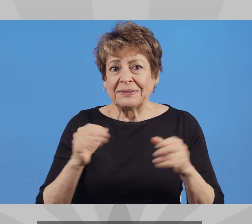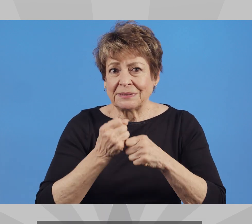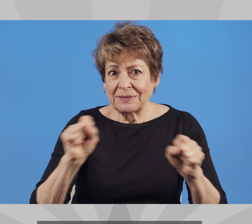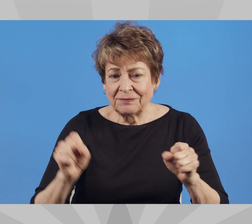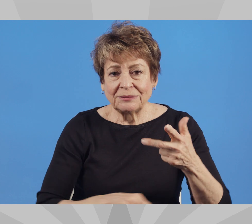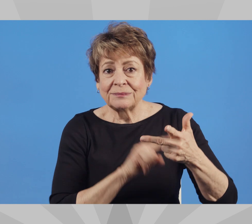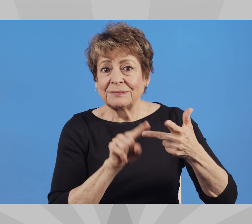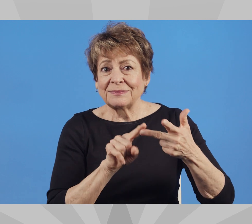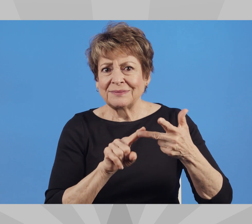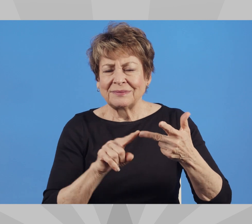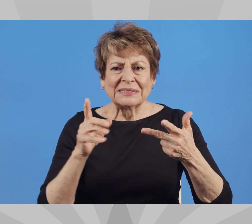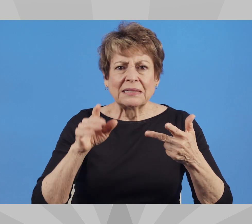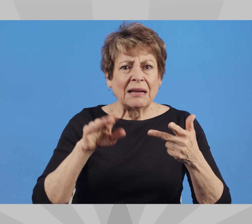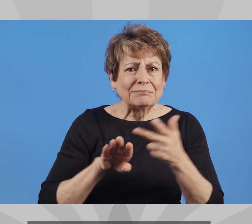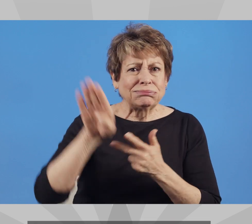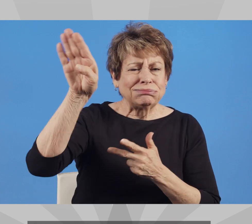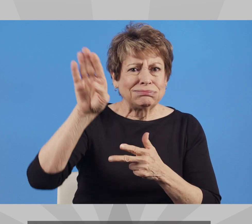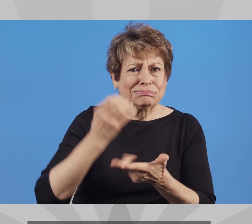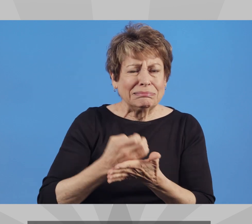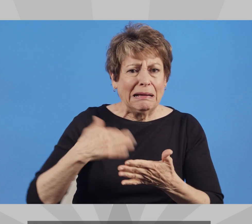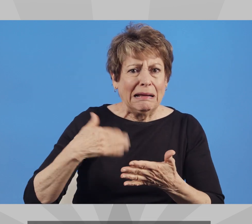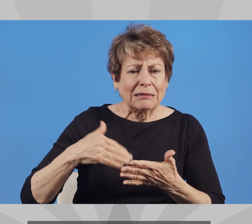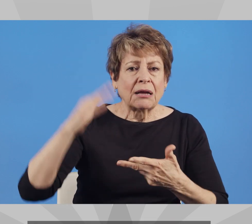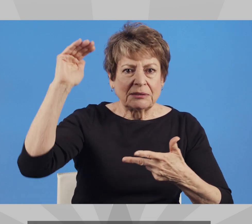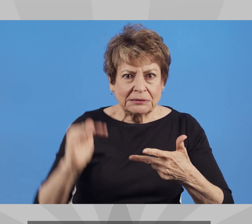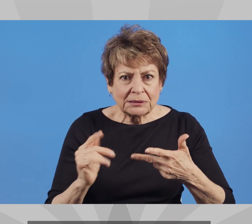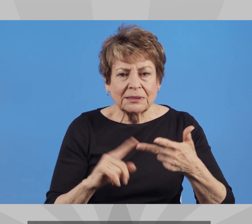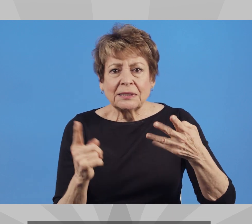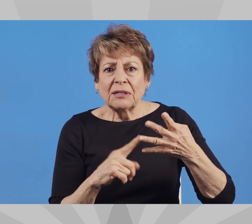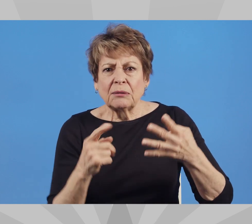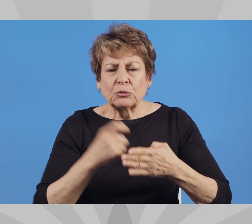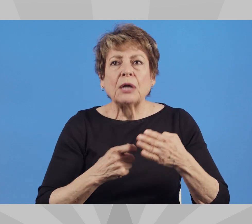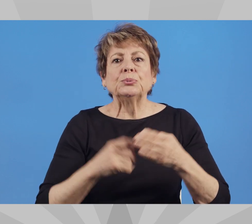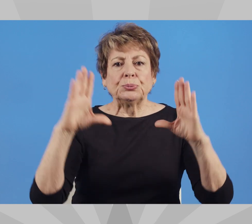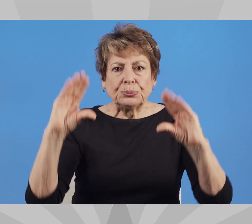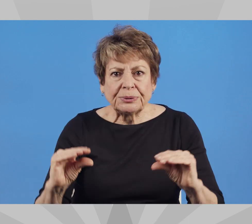safety Fighting inflation and high prices